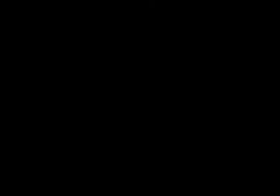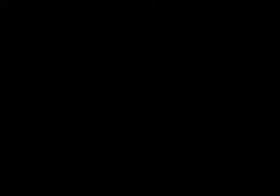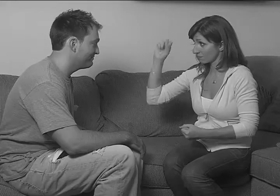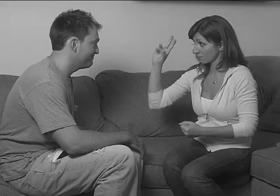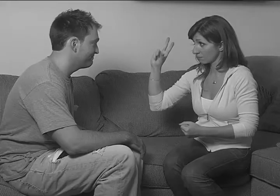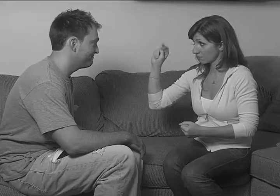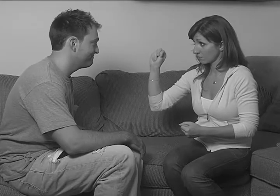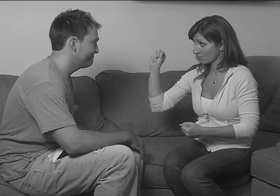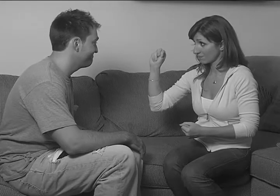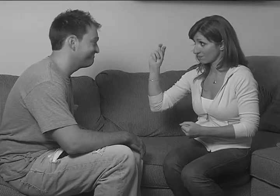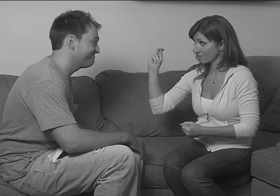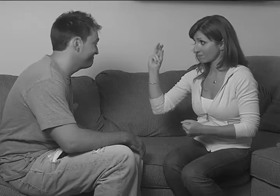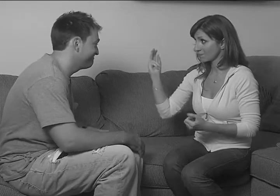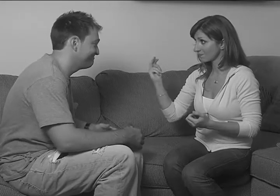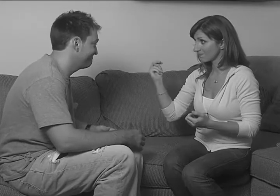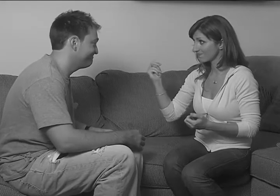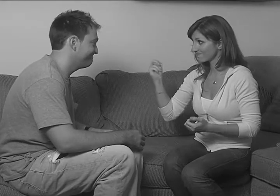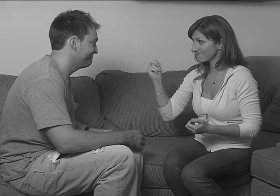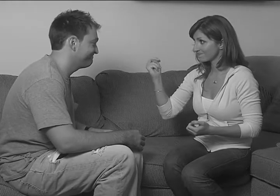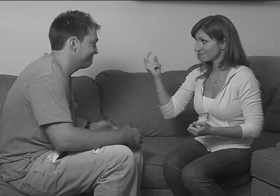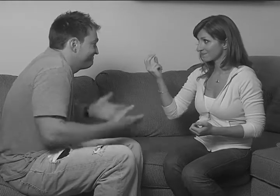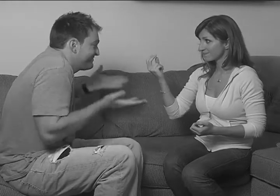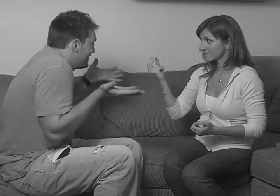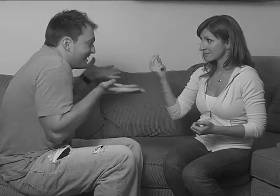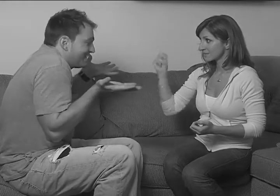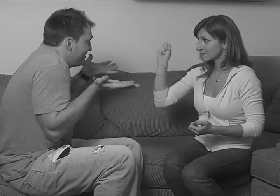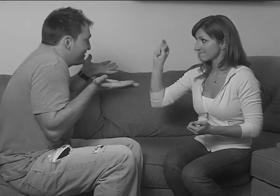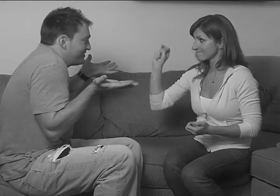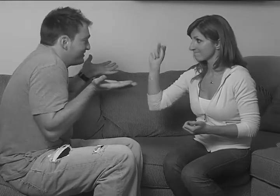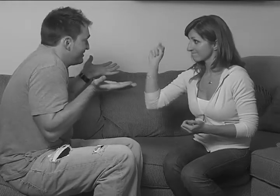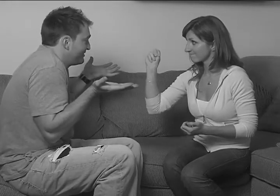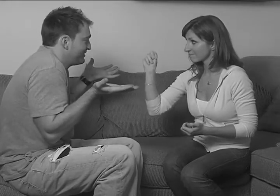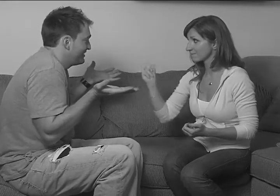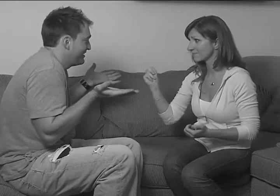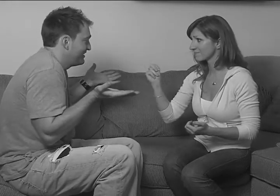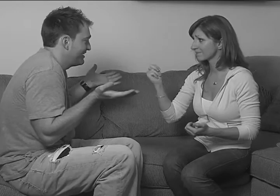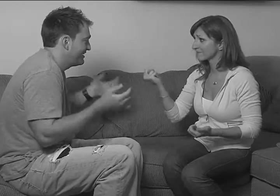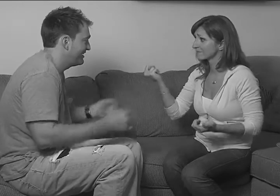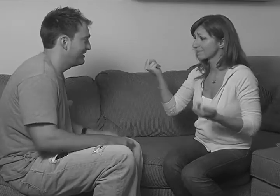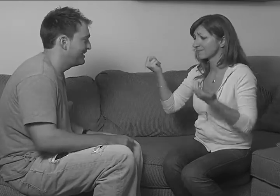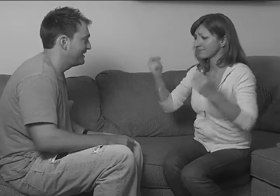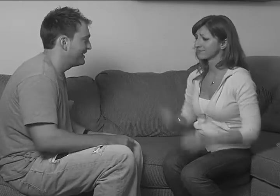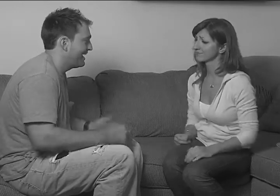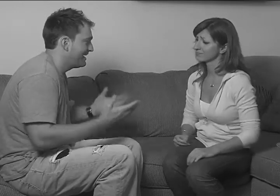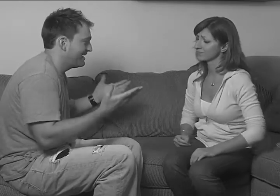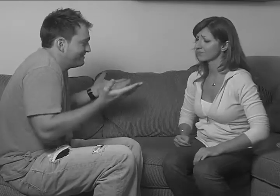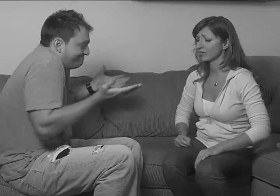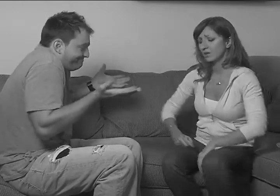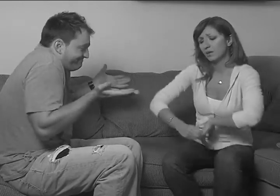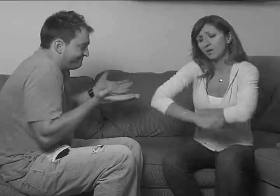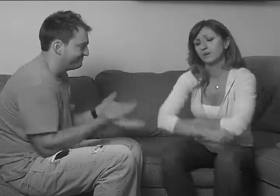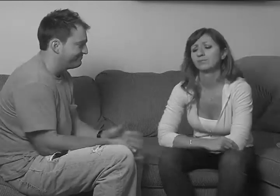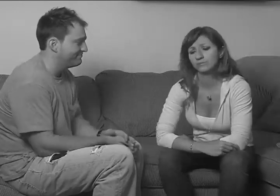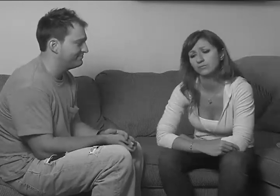Have you ever wanted to master the art of sign language, but just don't have time to take those pesky classes that can take weeks, if not months?